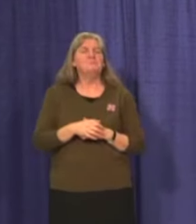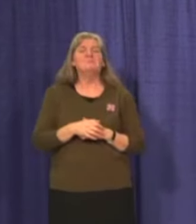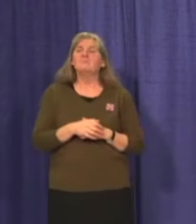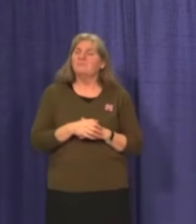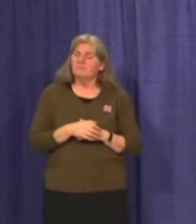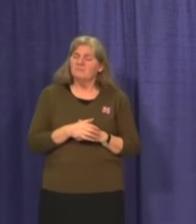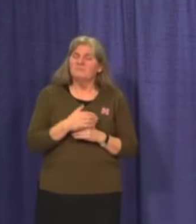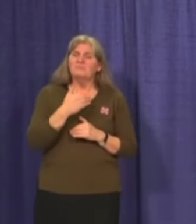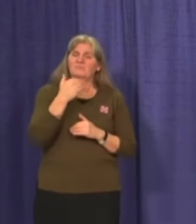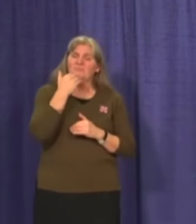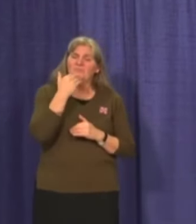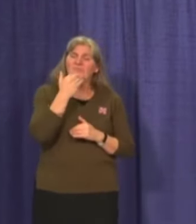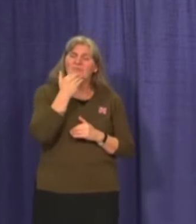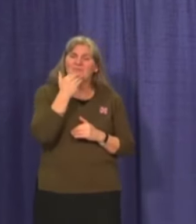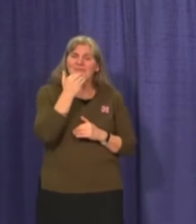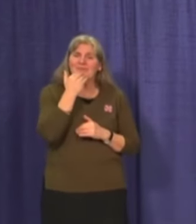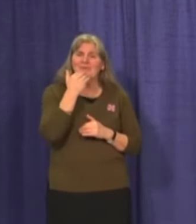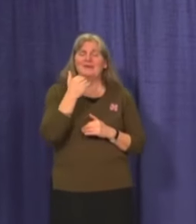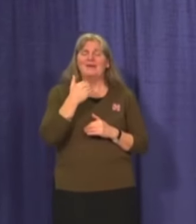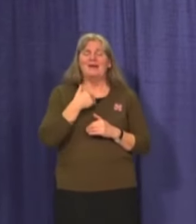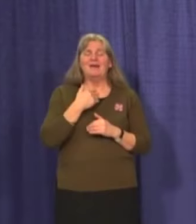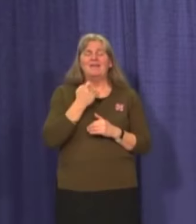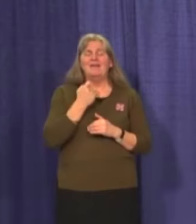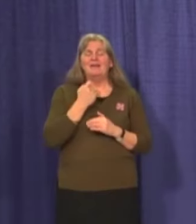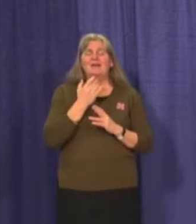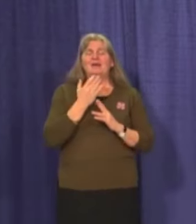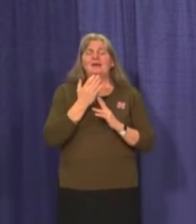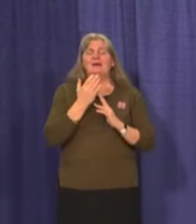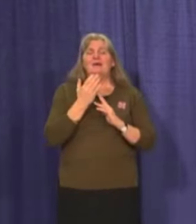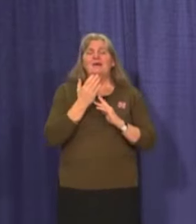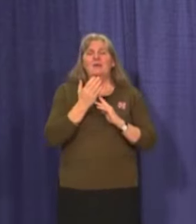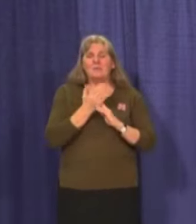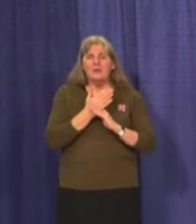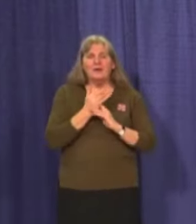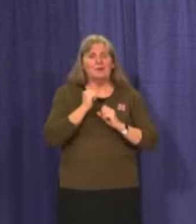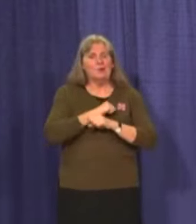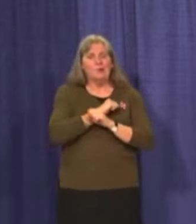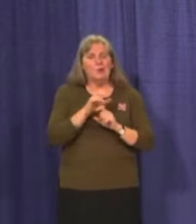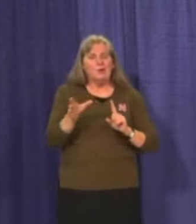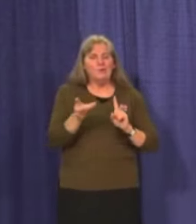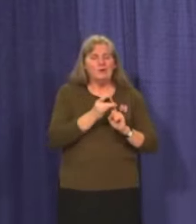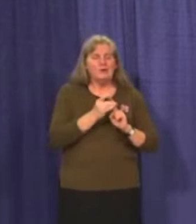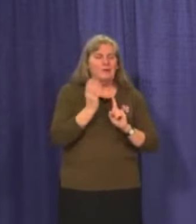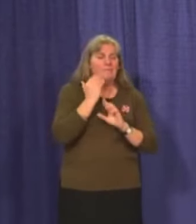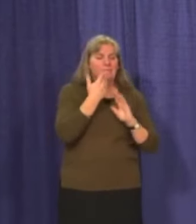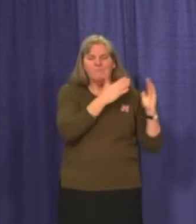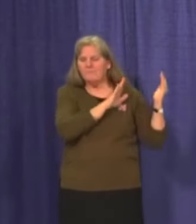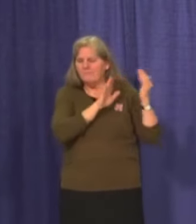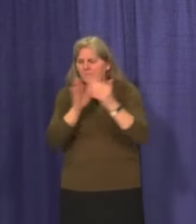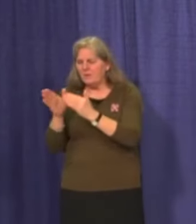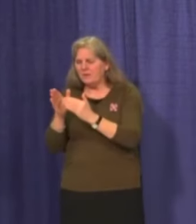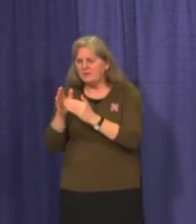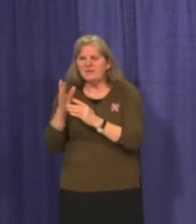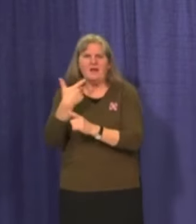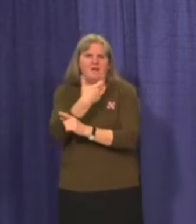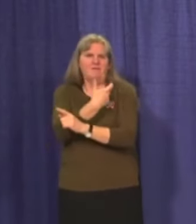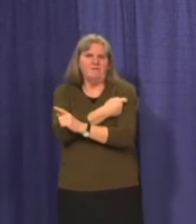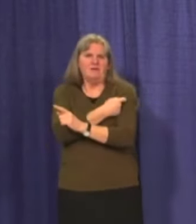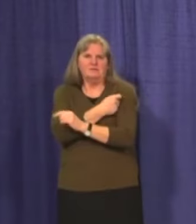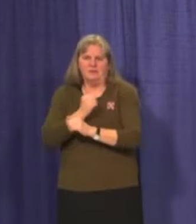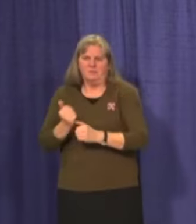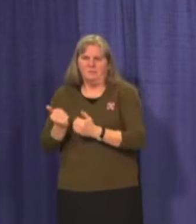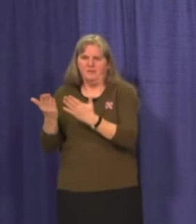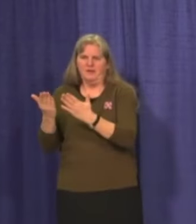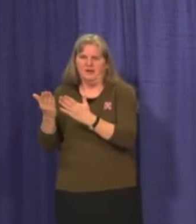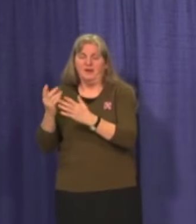for all of us to have that breather while we focus our efforts on the vaccine campaign. But we know that even a brief